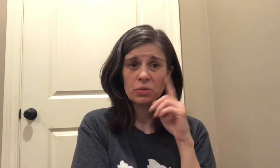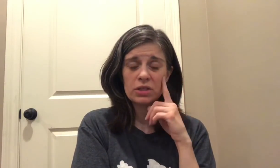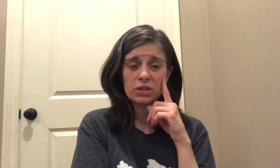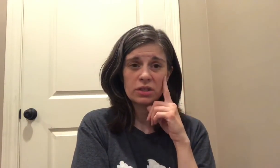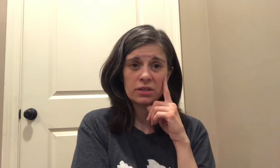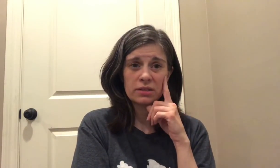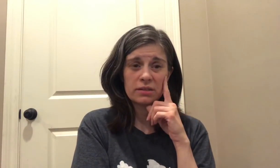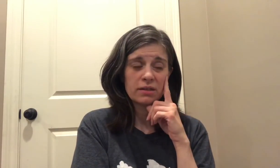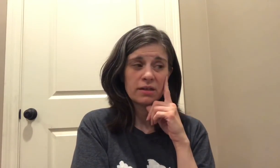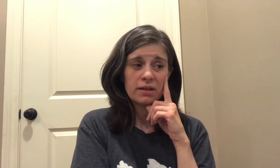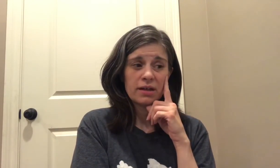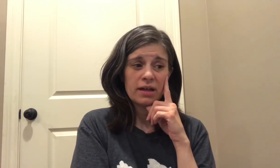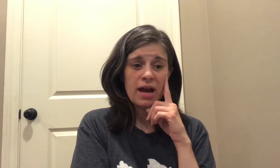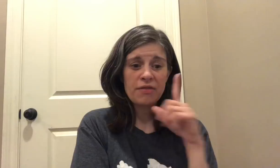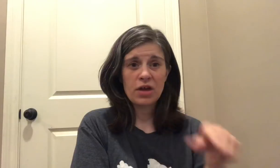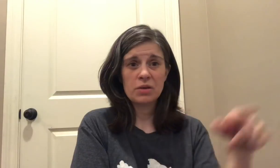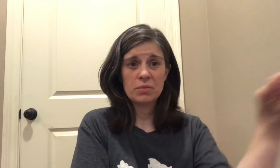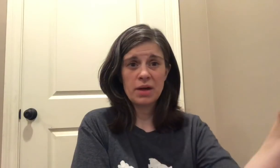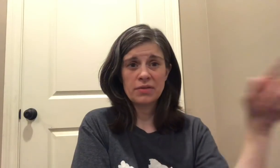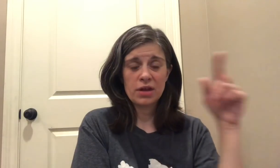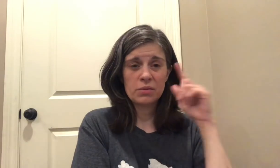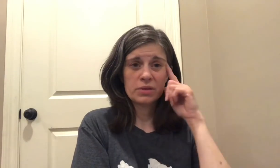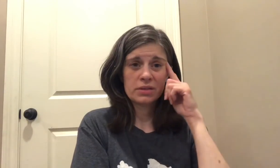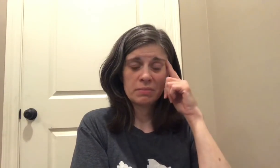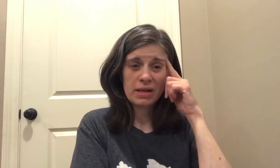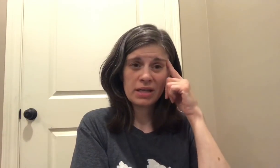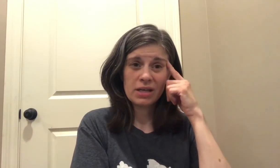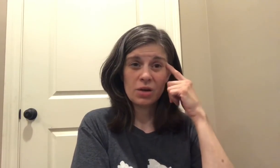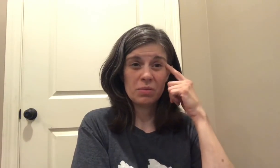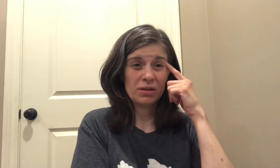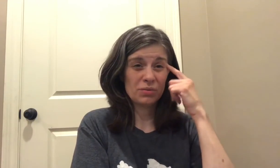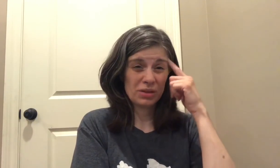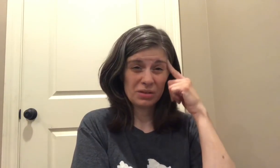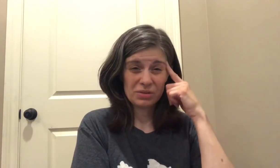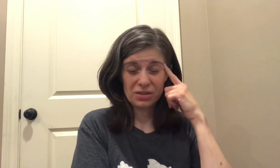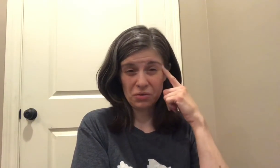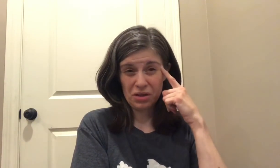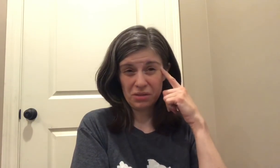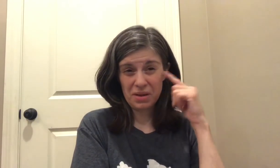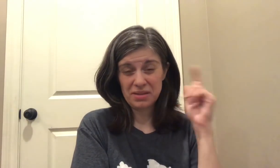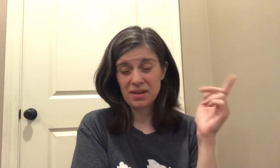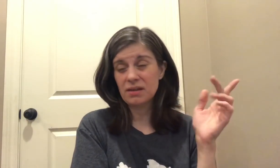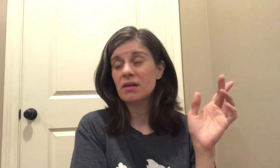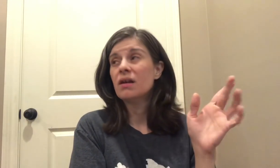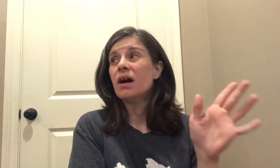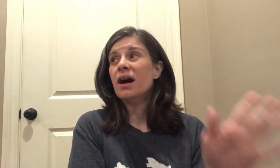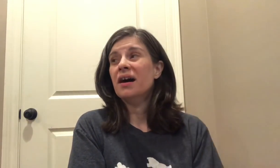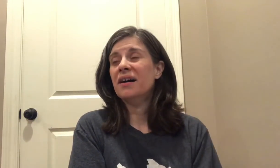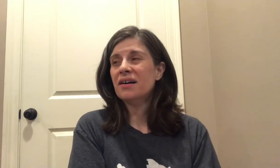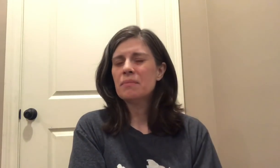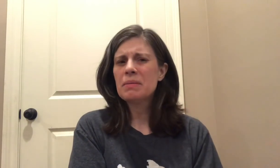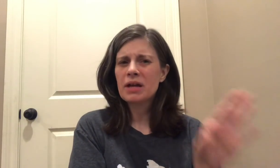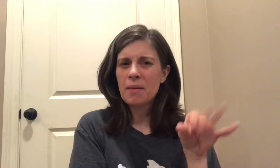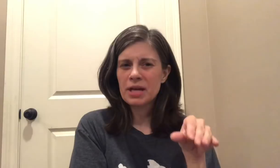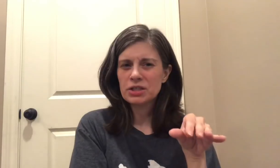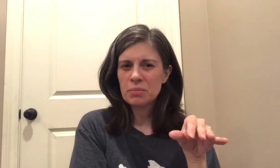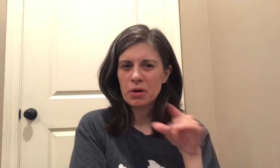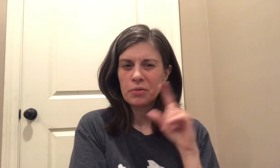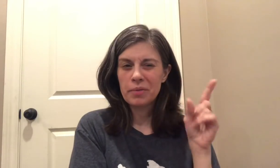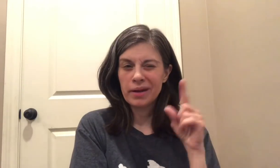switch because I thought it I thought it was my kiddo but it really was the curriculum I think maybe a combination of both but